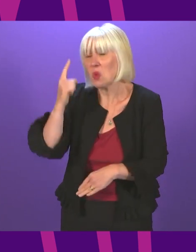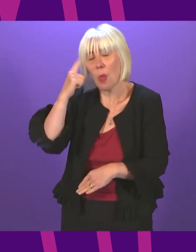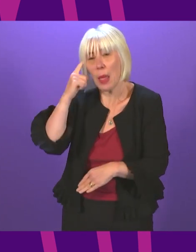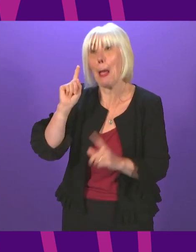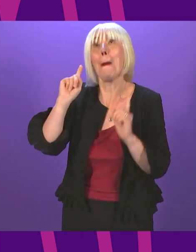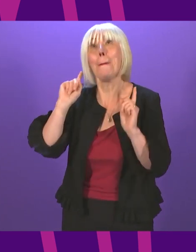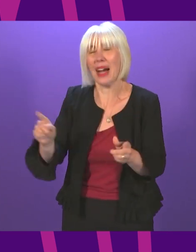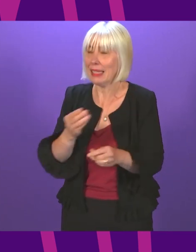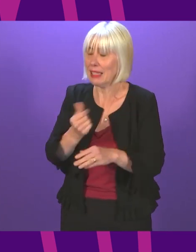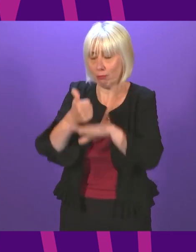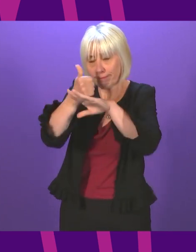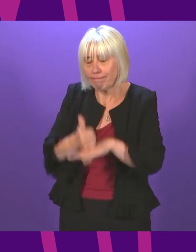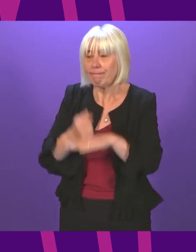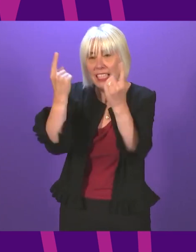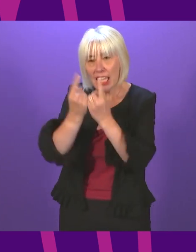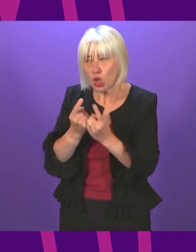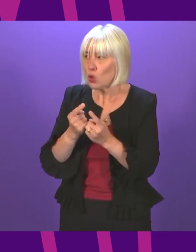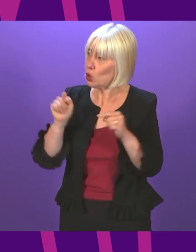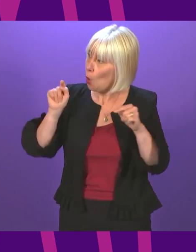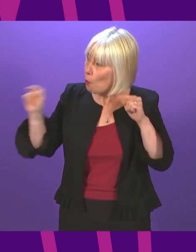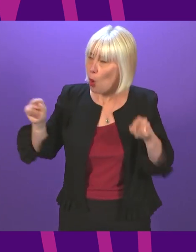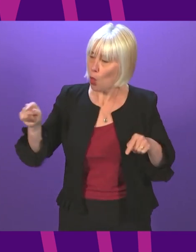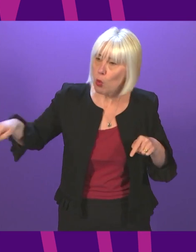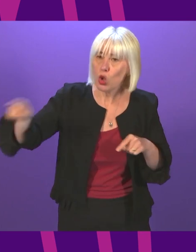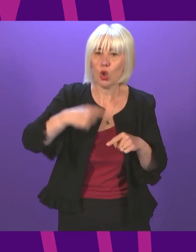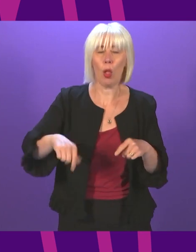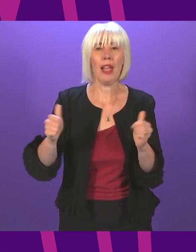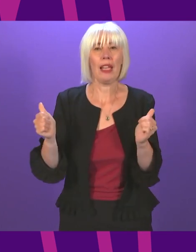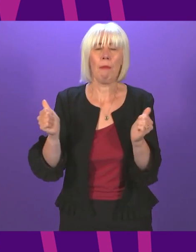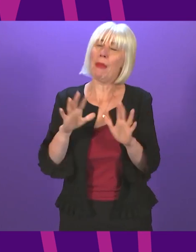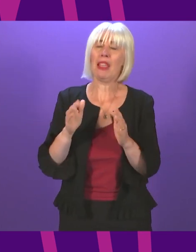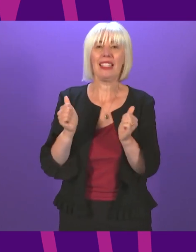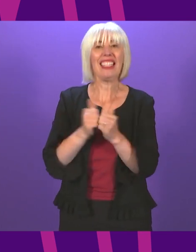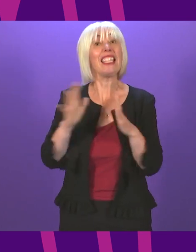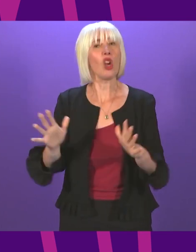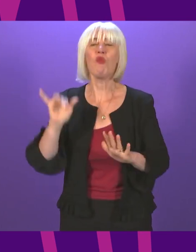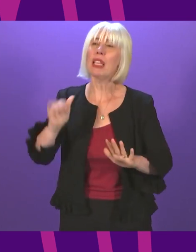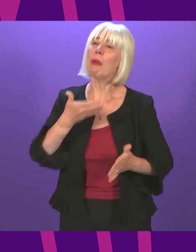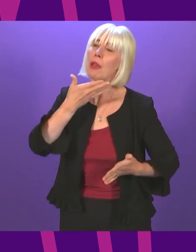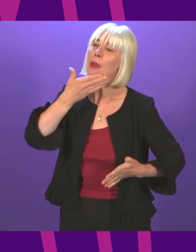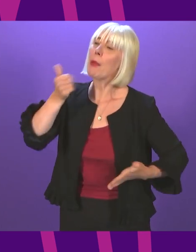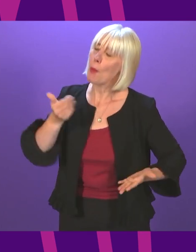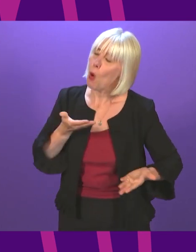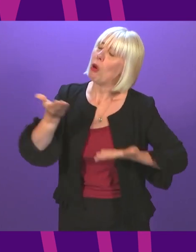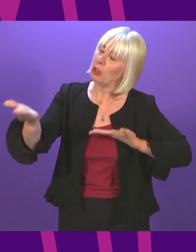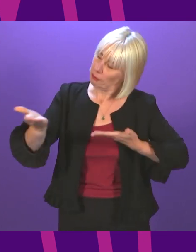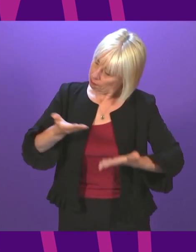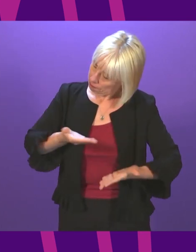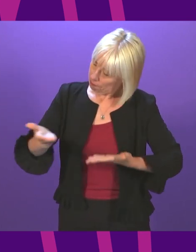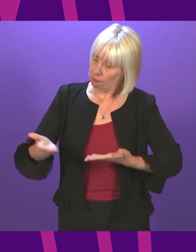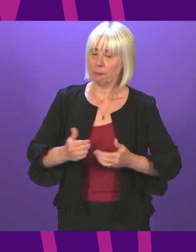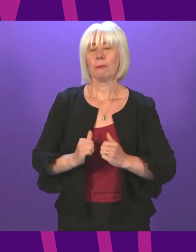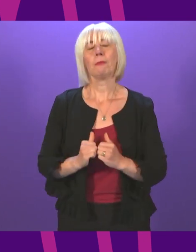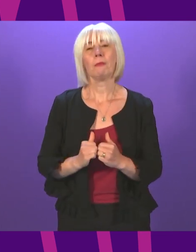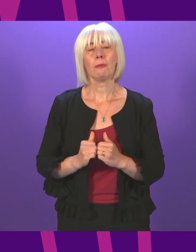fundamental issues, perhaps we should all make an effort to disagree more civilly. But there are many other issues, Presiding Officer,